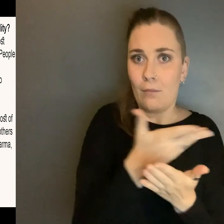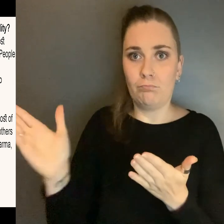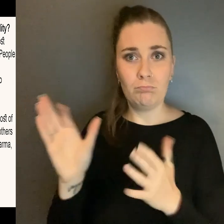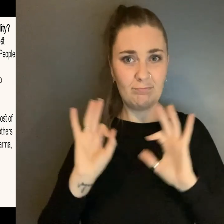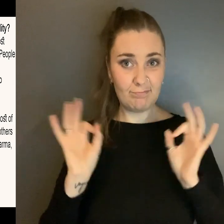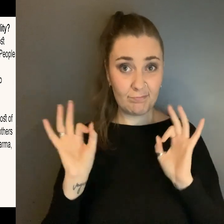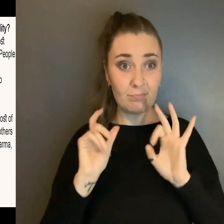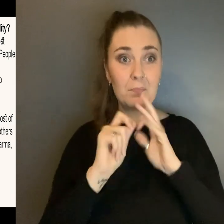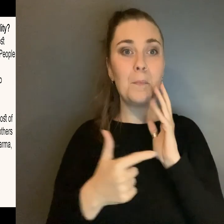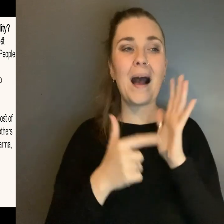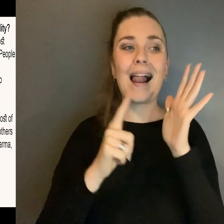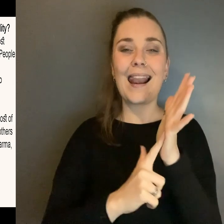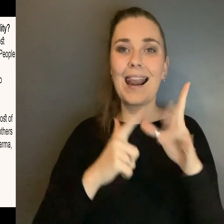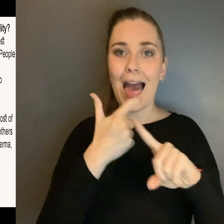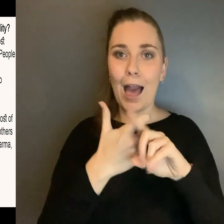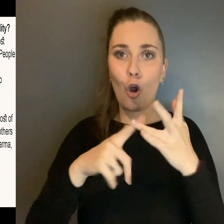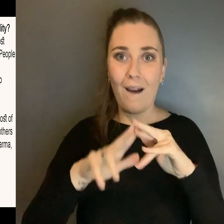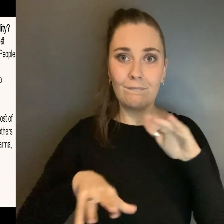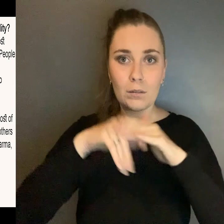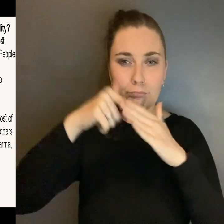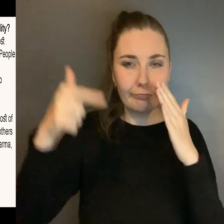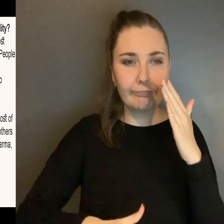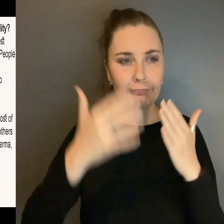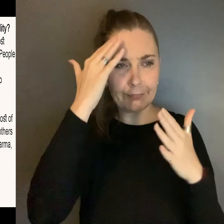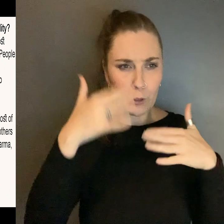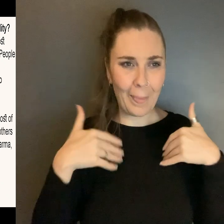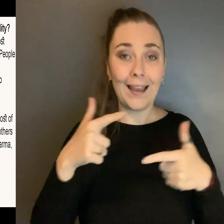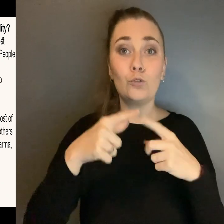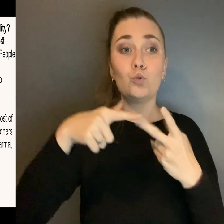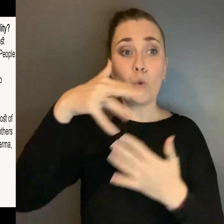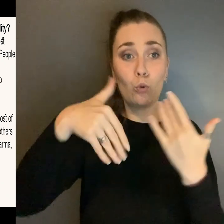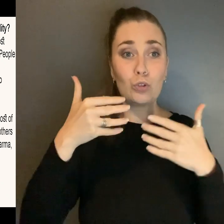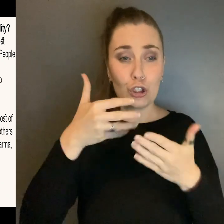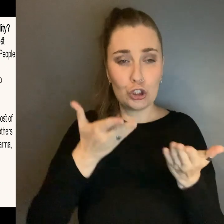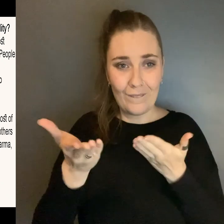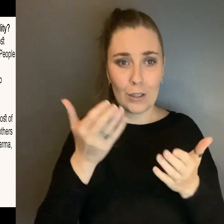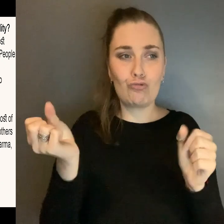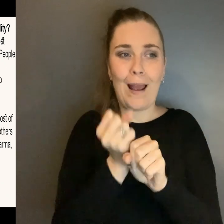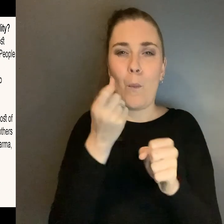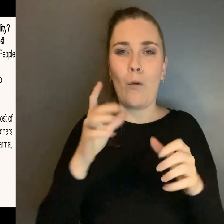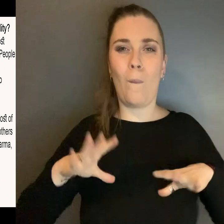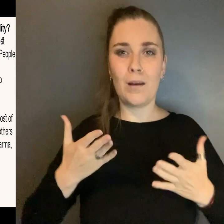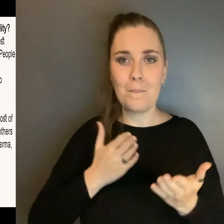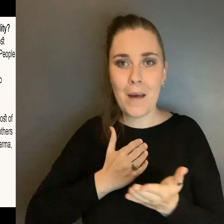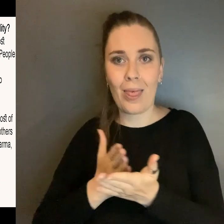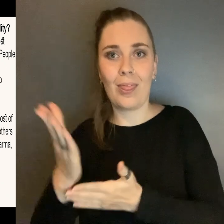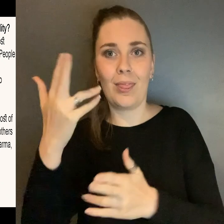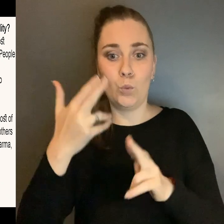But the lack of comprehensive mental health and social services Has created a pathway to prison for many people with